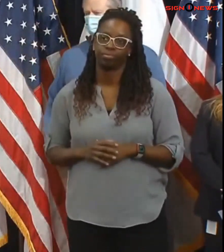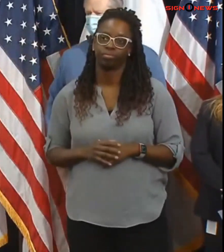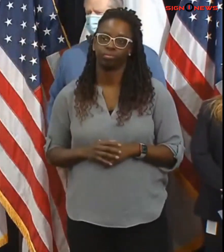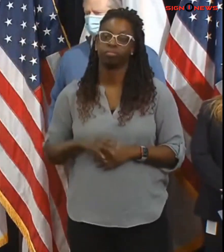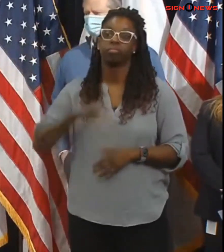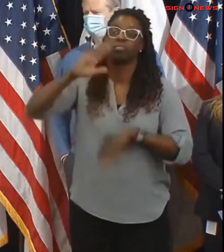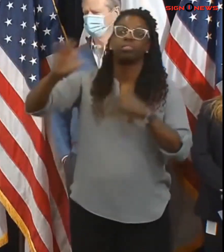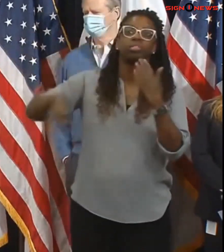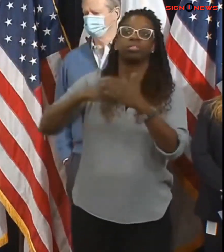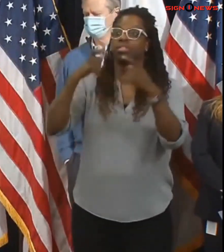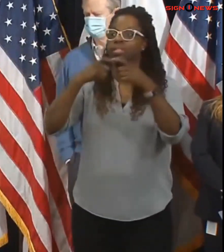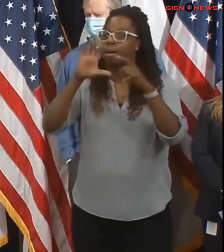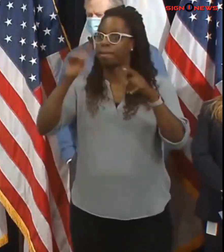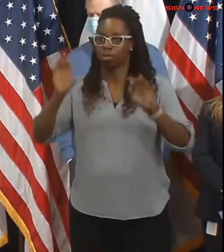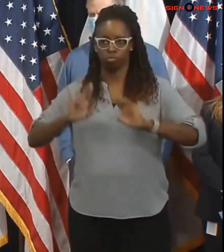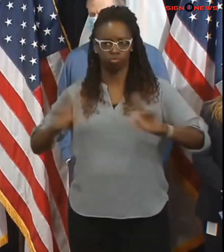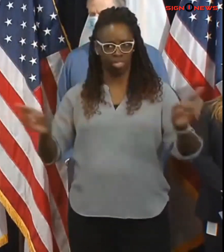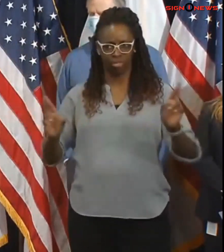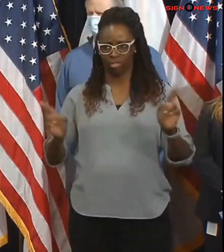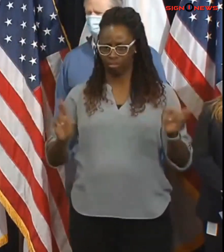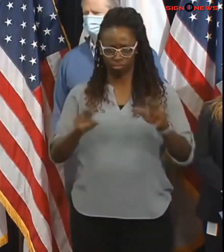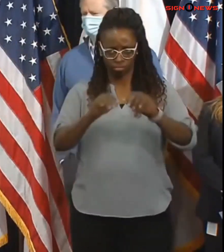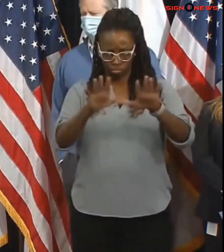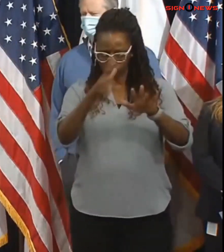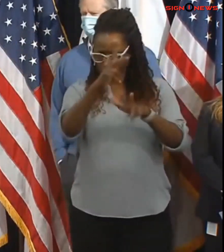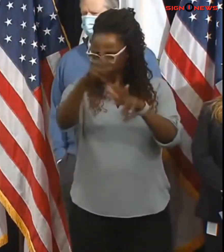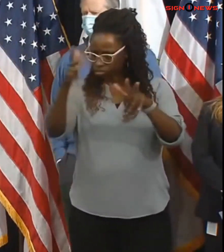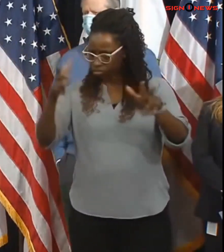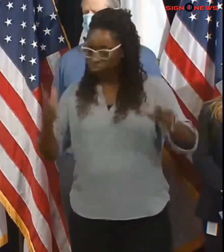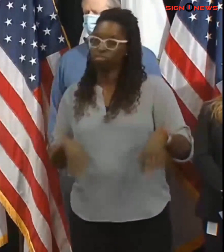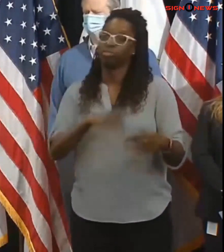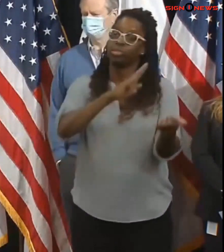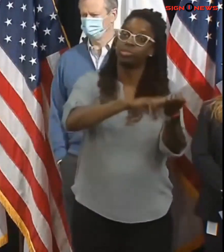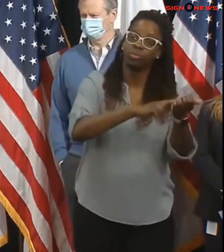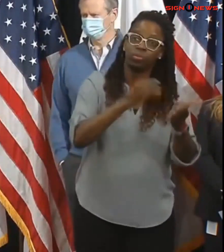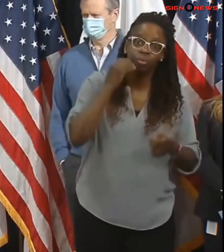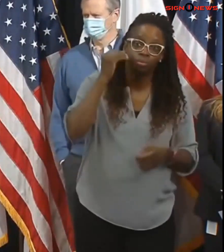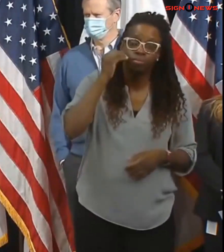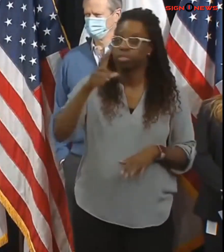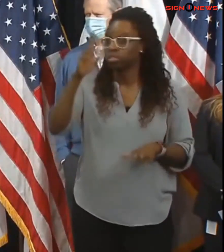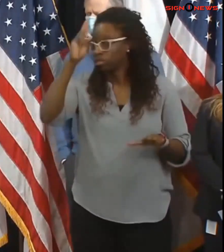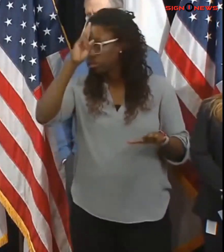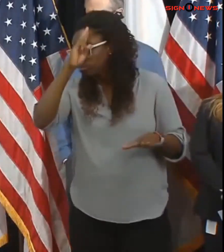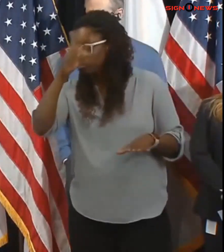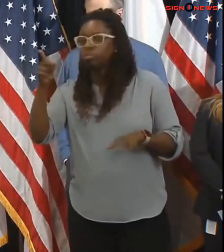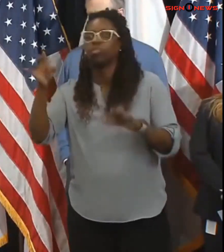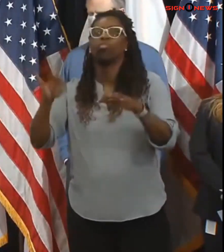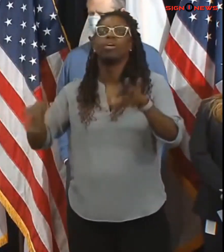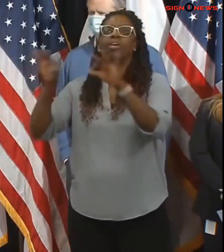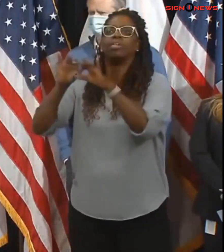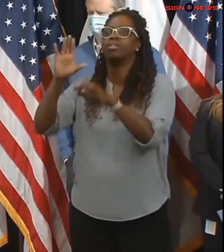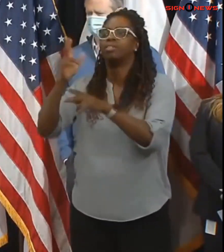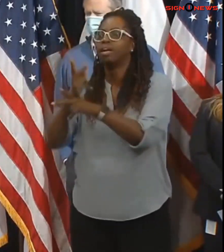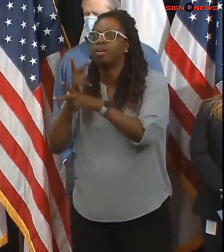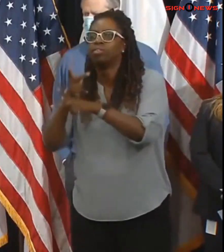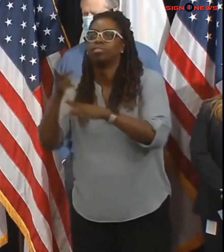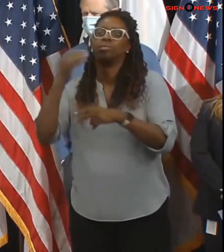in contact with critical care facilities across the state and residents who are dependent on life-saving equipment and need to prepare for those outages